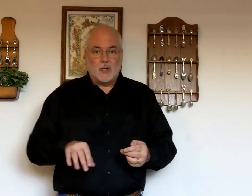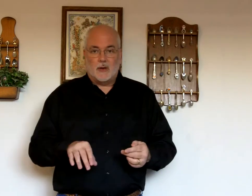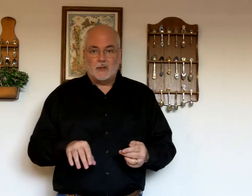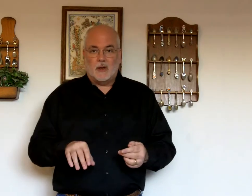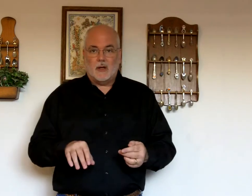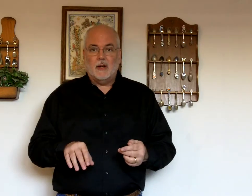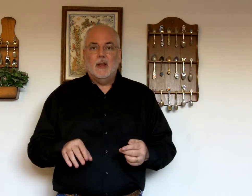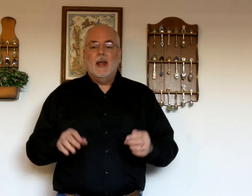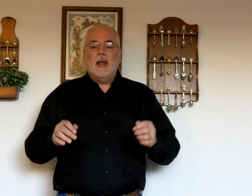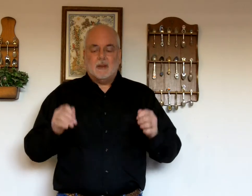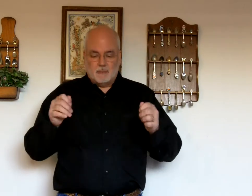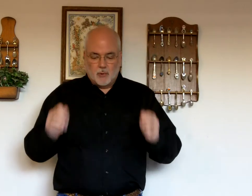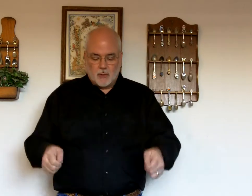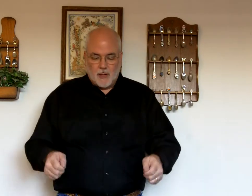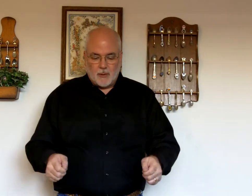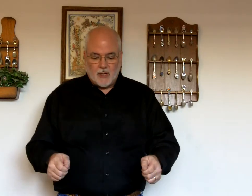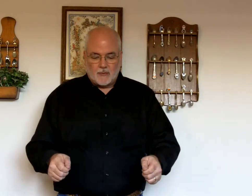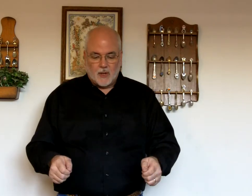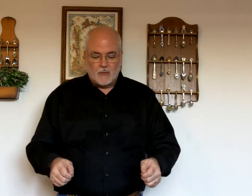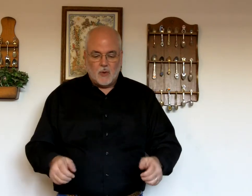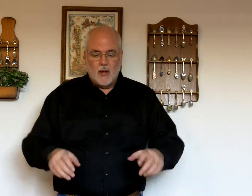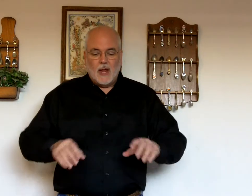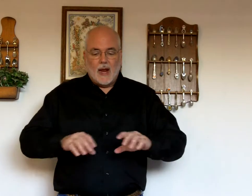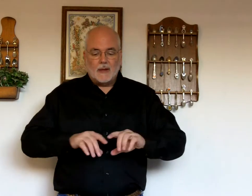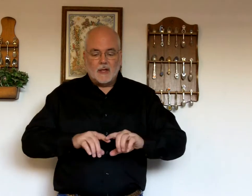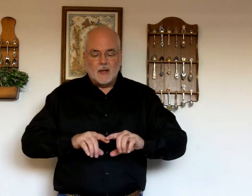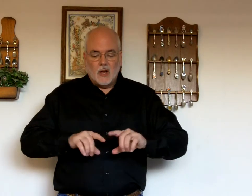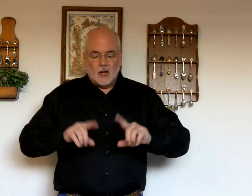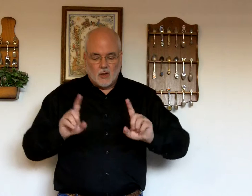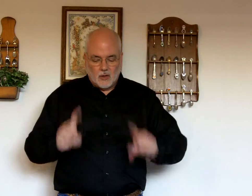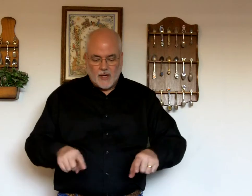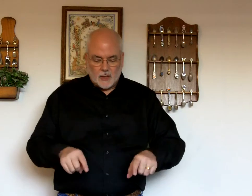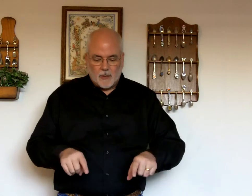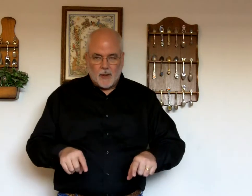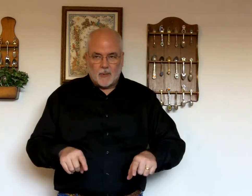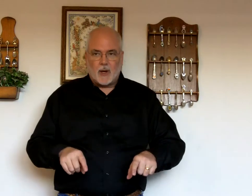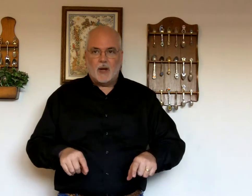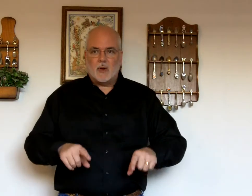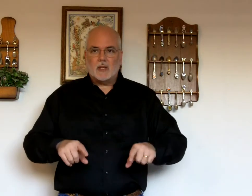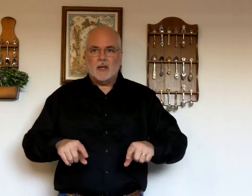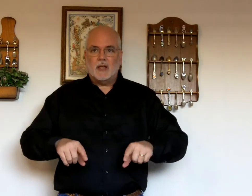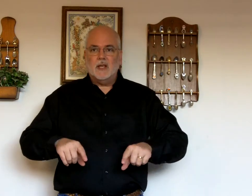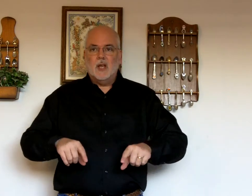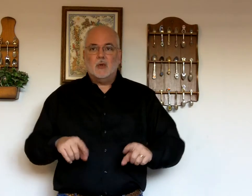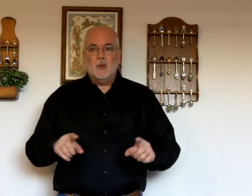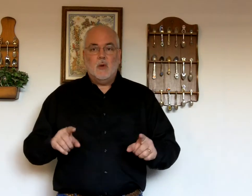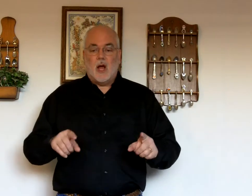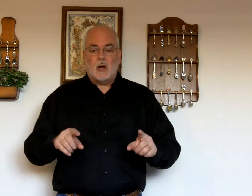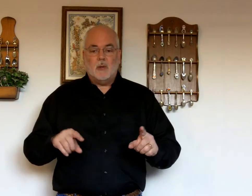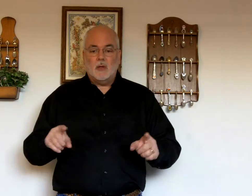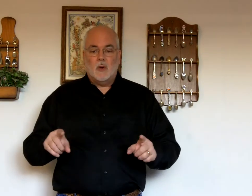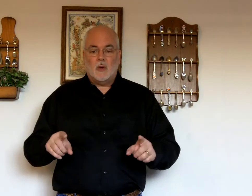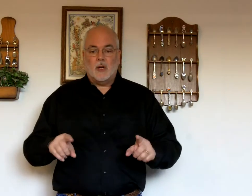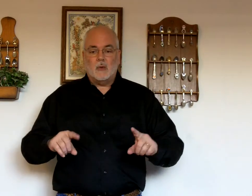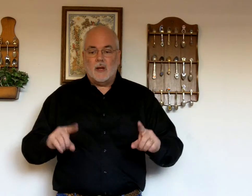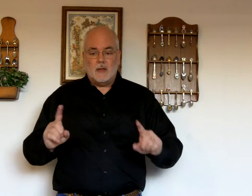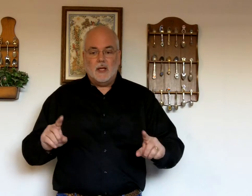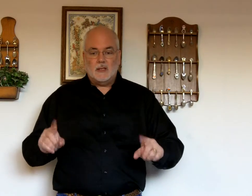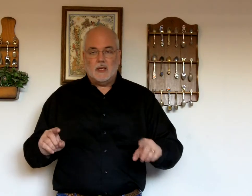lyrics on it put the paper down in front of you and then look at the paper and when it says to God be the glory great things he